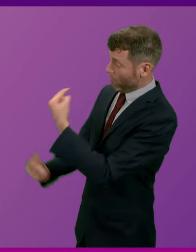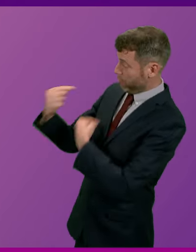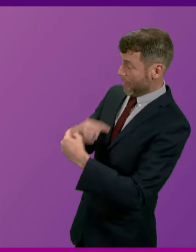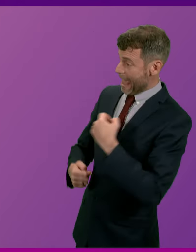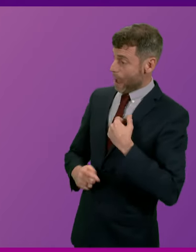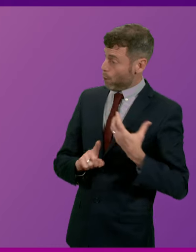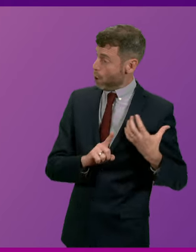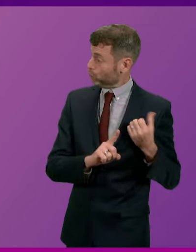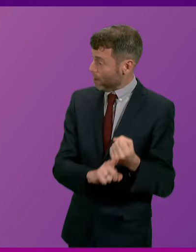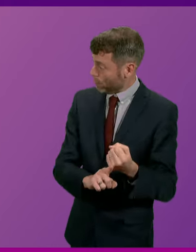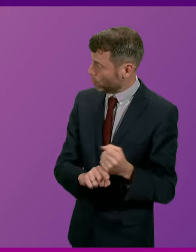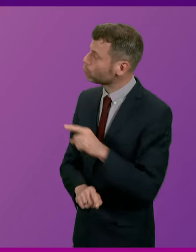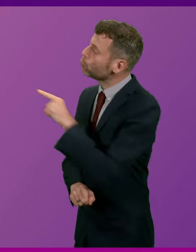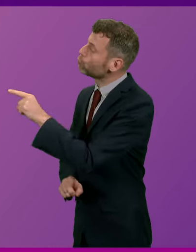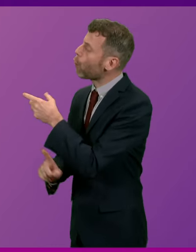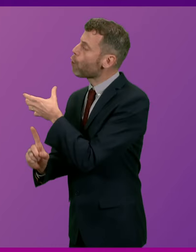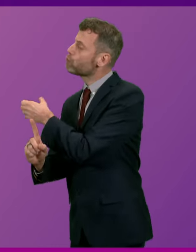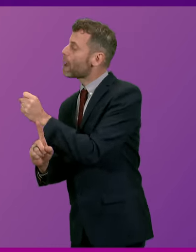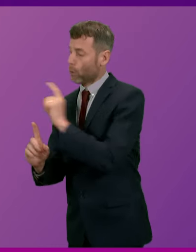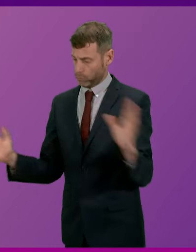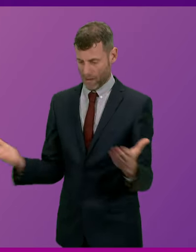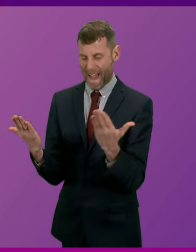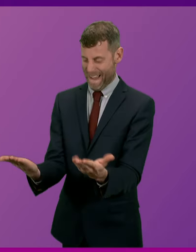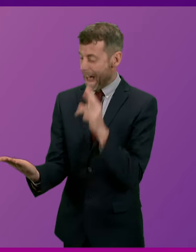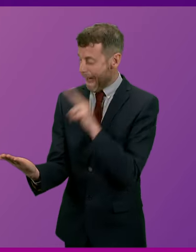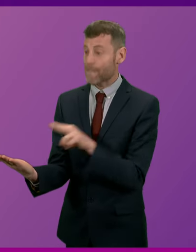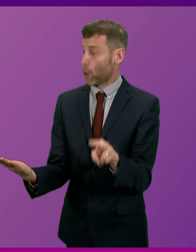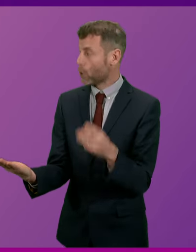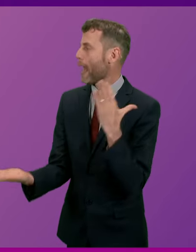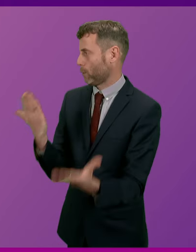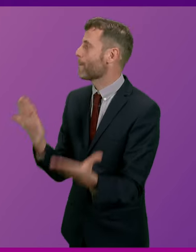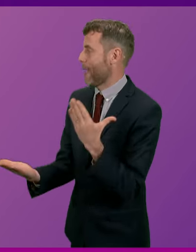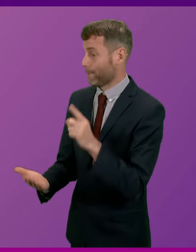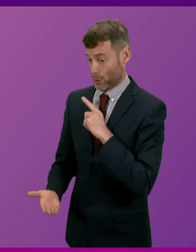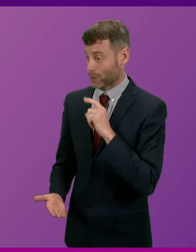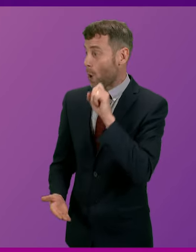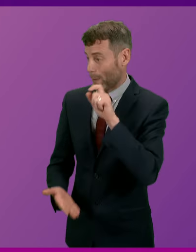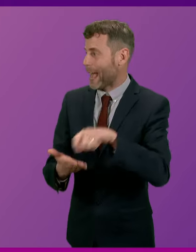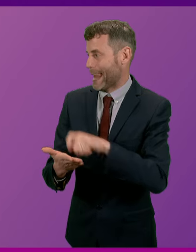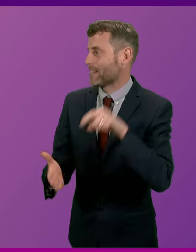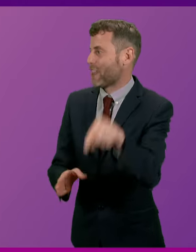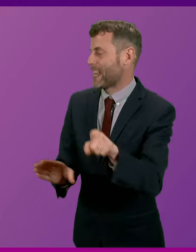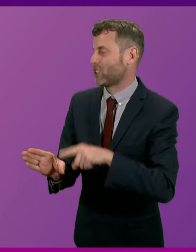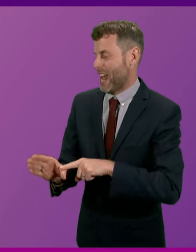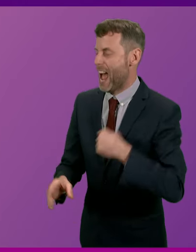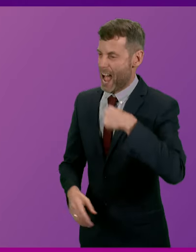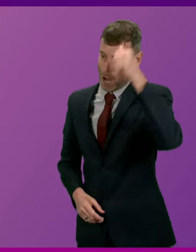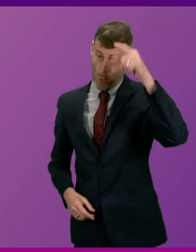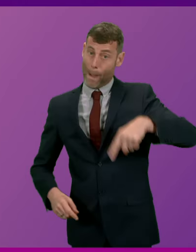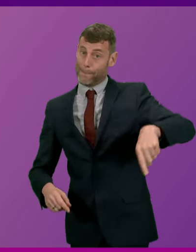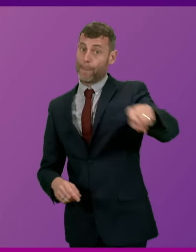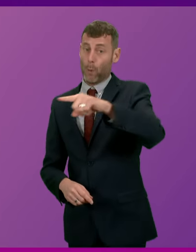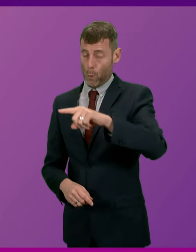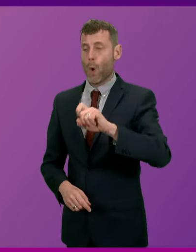his gut party's record on the line, let's do that. There's a general election coming this year and I can guarantee you that the electorate